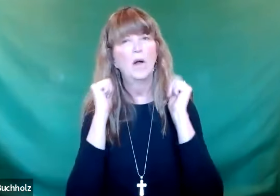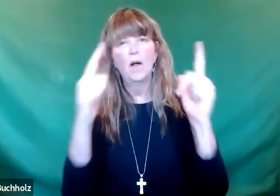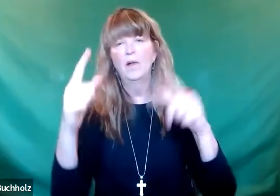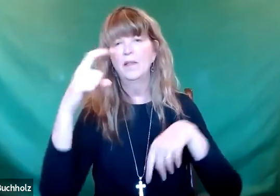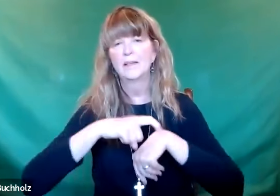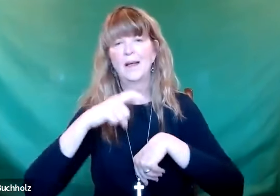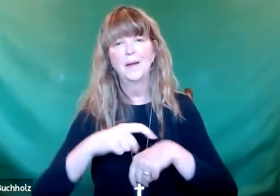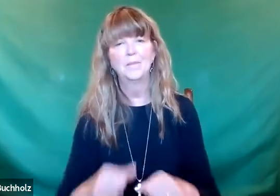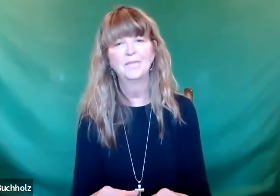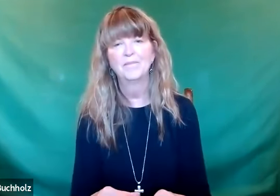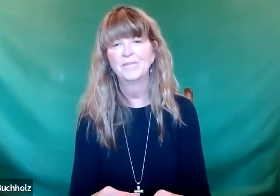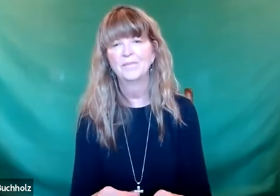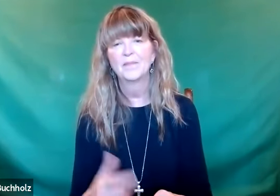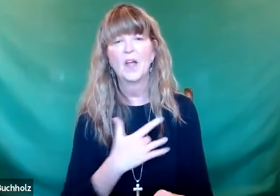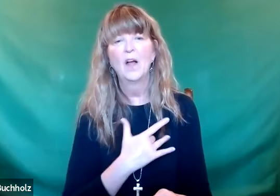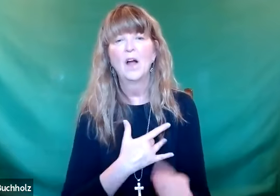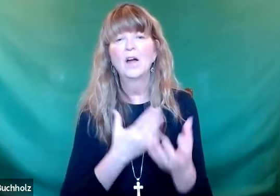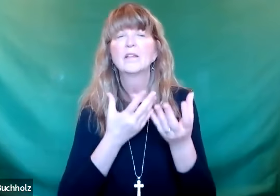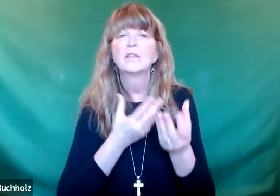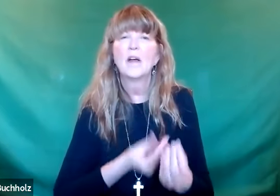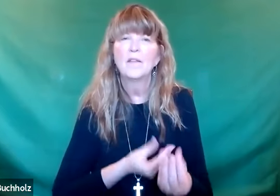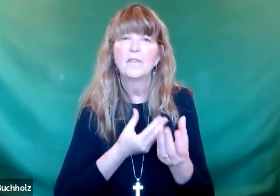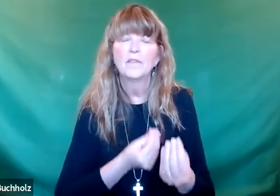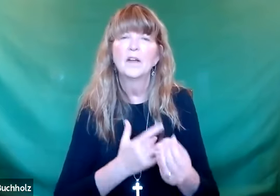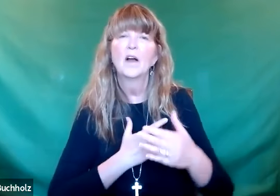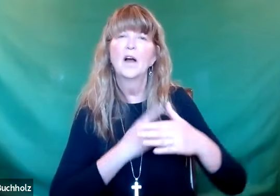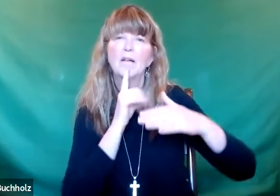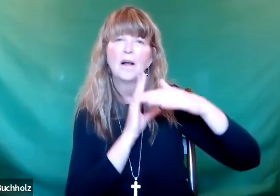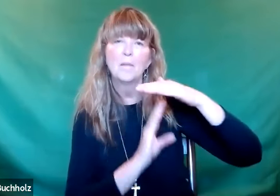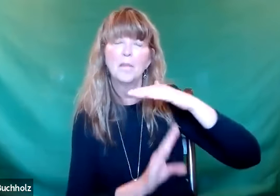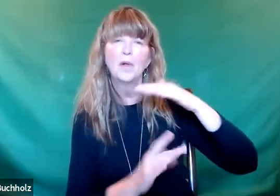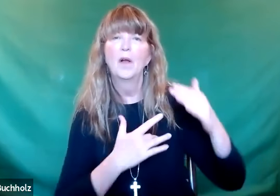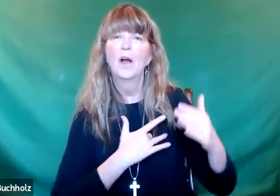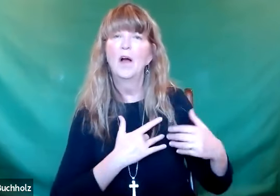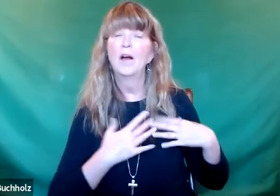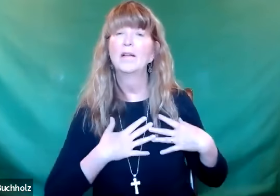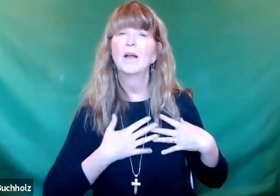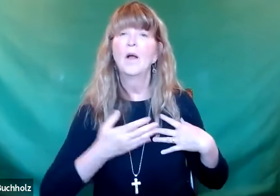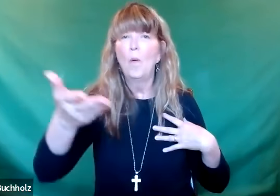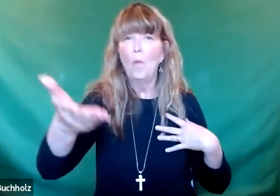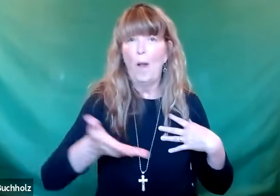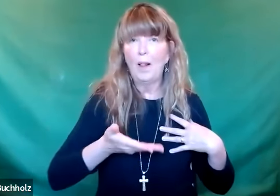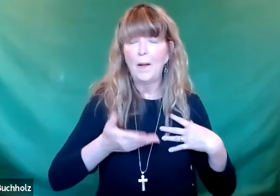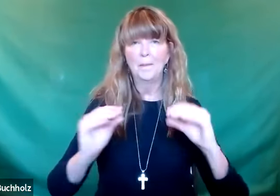means those who have opened their minds and their hearts consciously, continually. They maintain